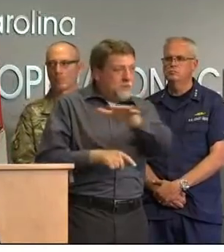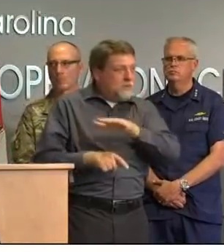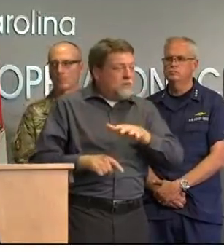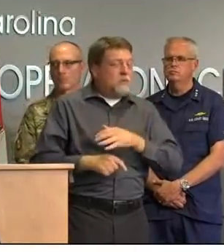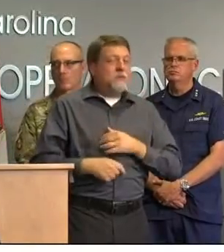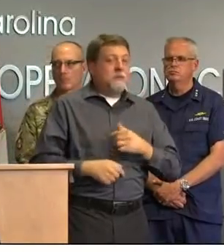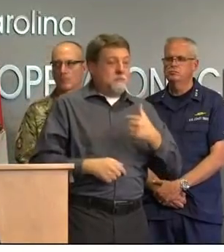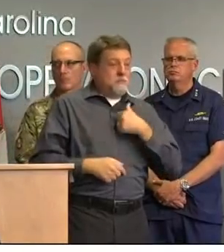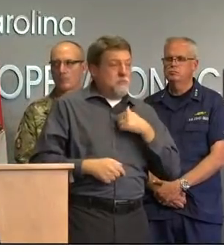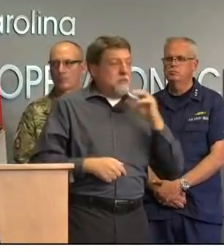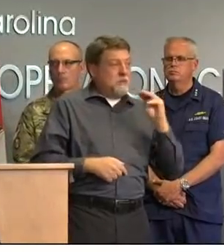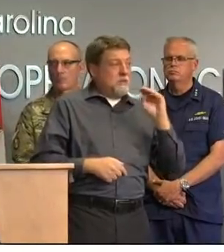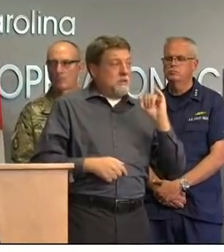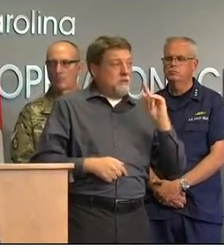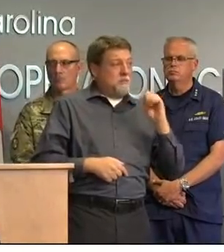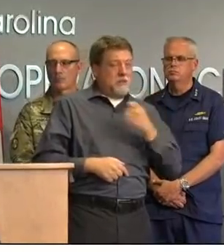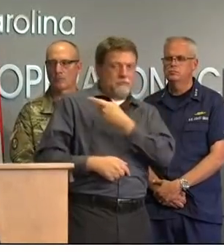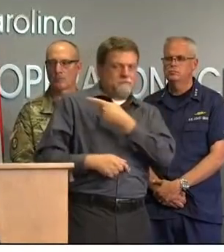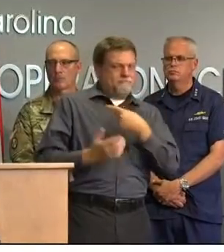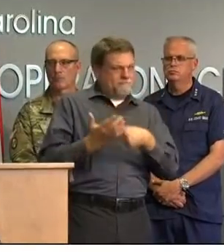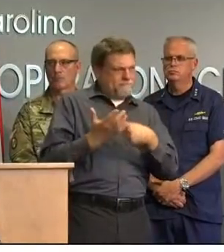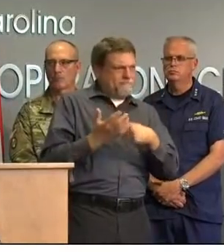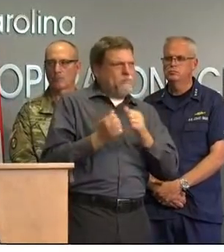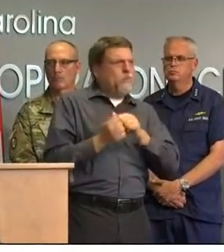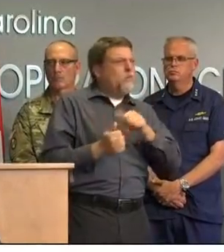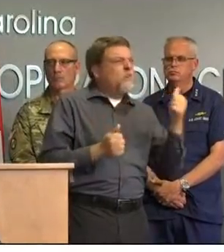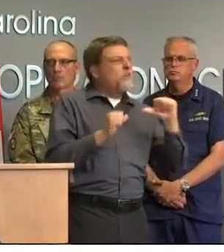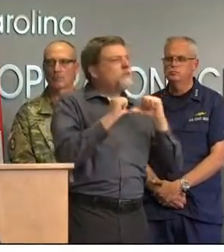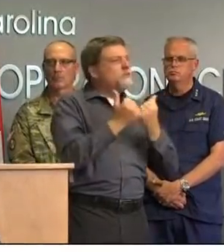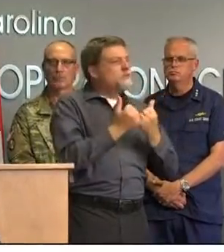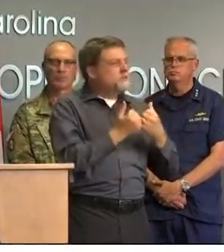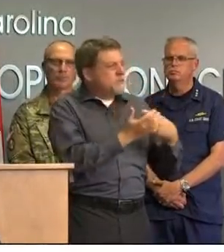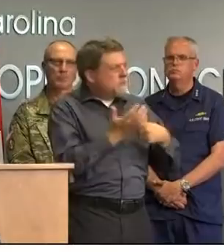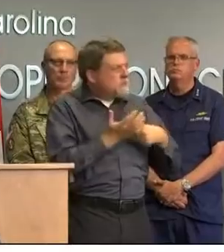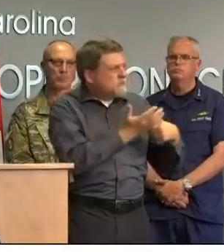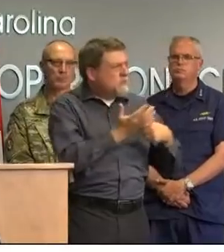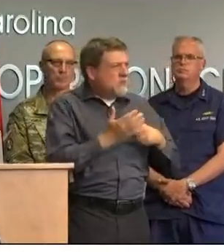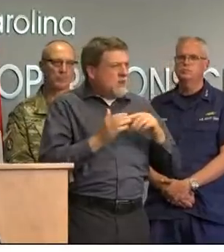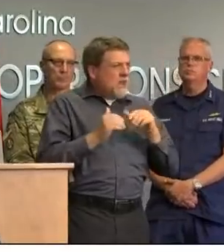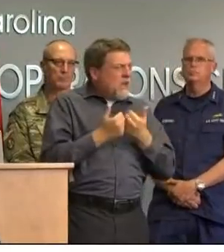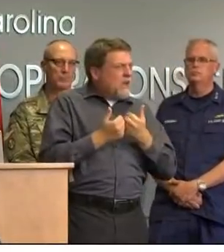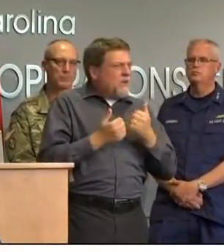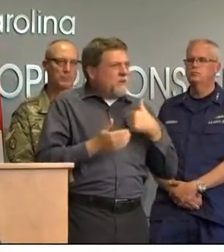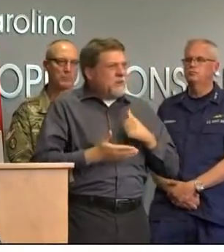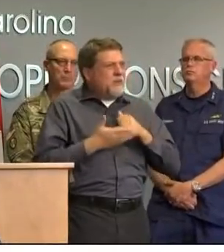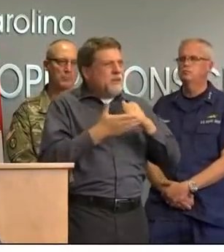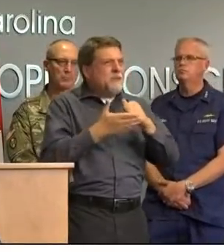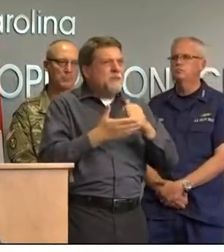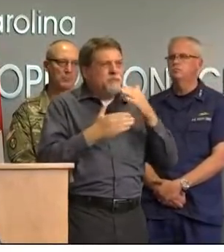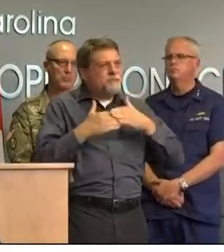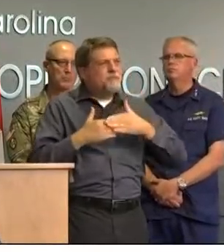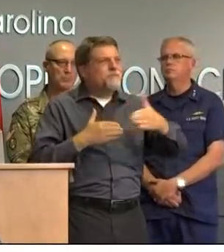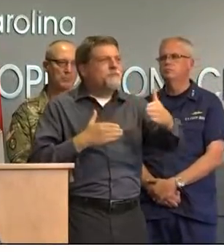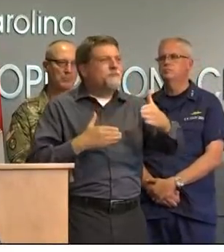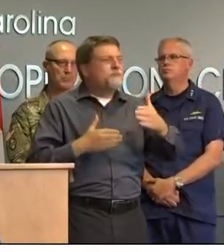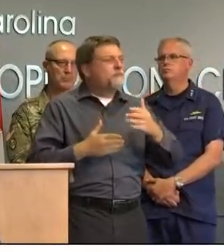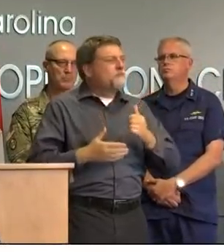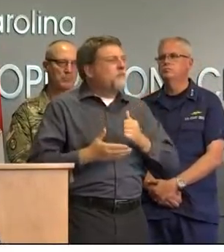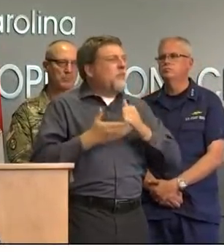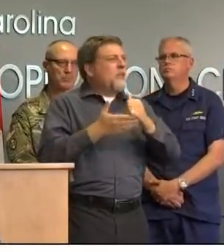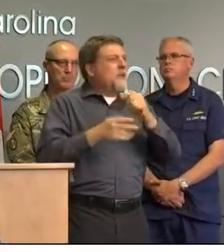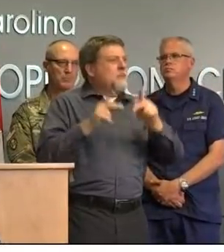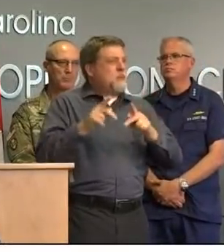had significant conversations about that with our partners how we need to aim toward that goal